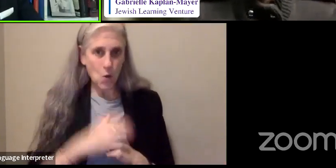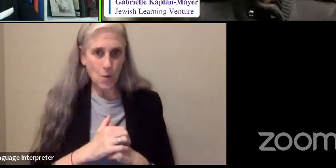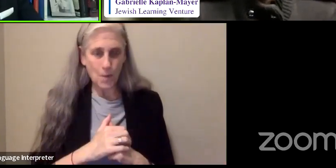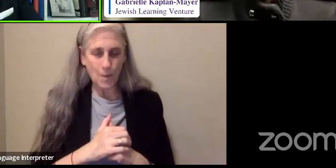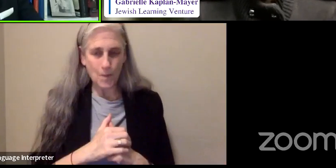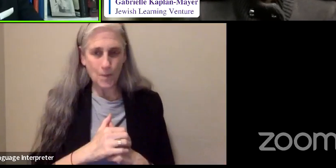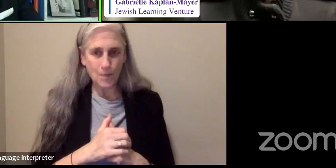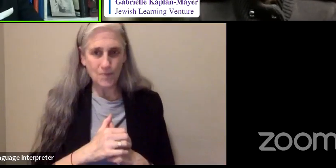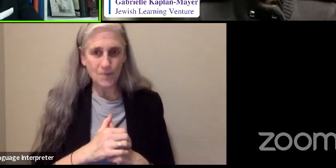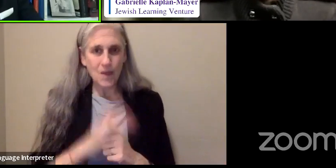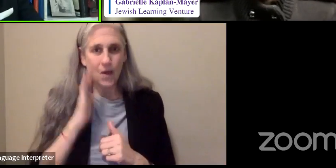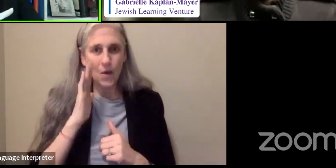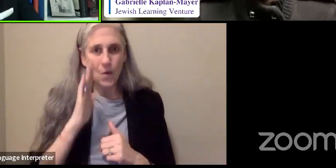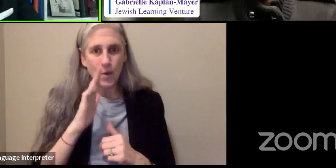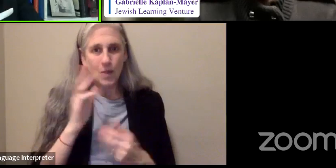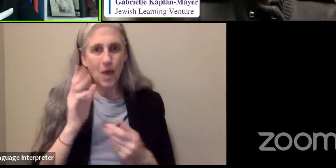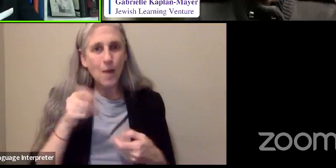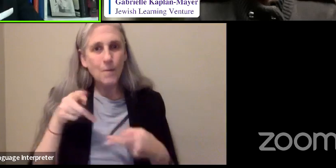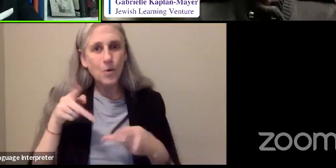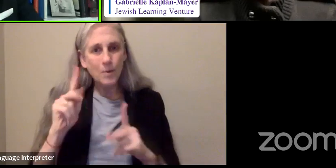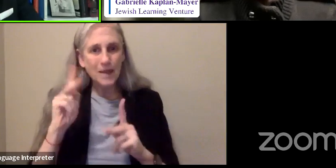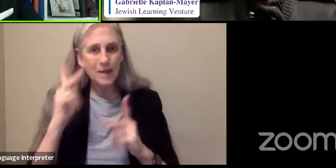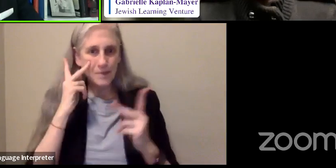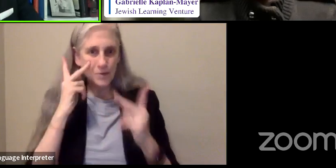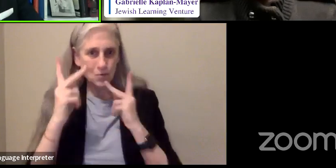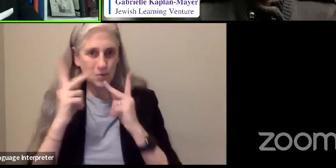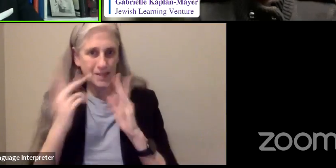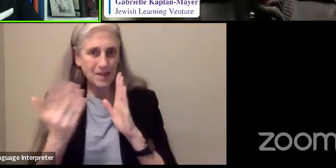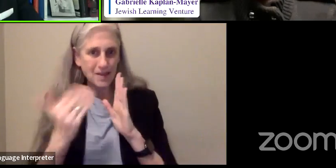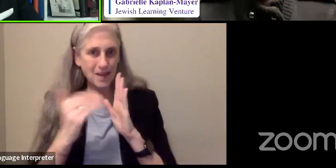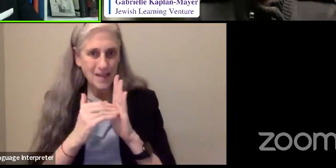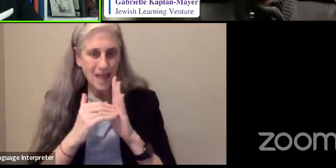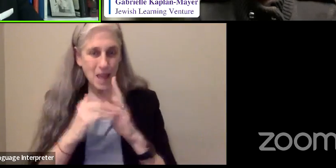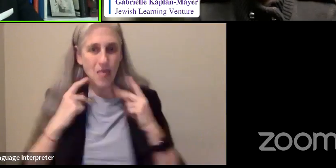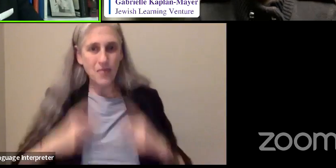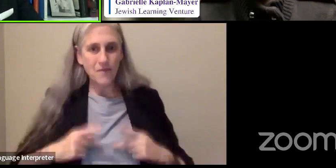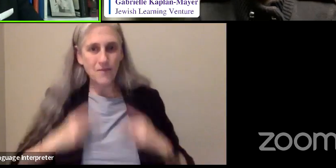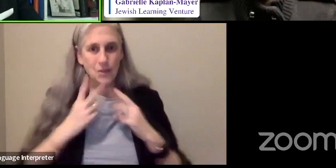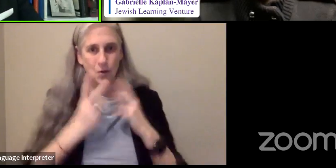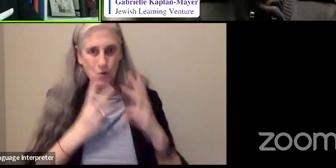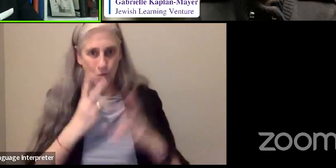not give you sight to see the physical world,